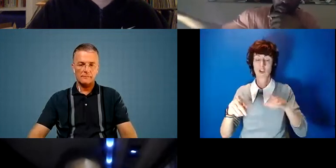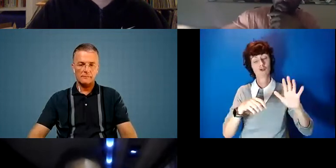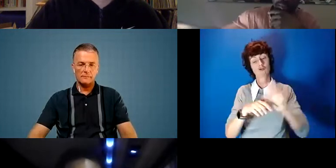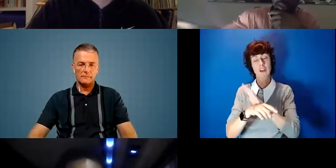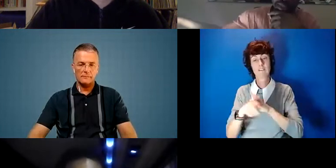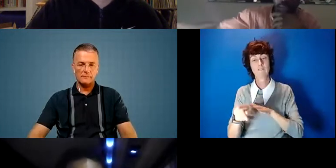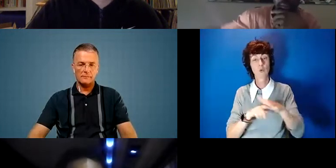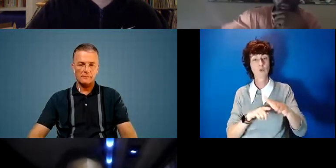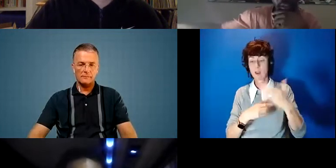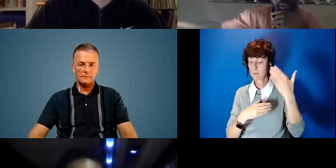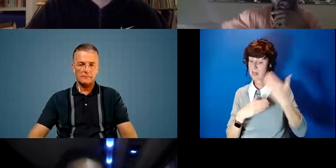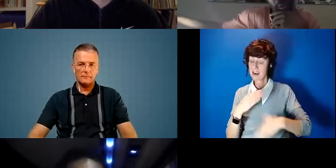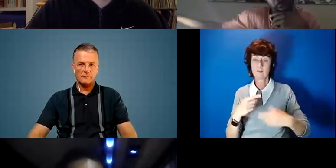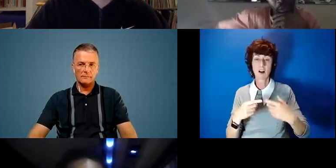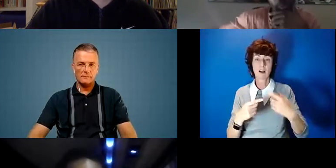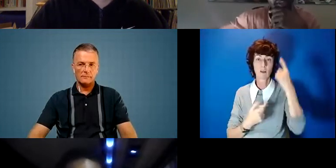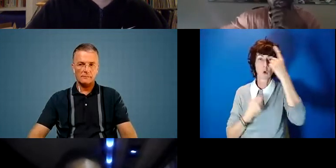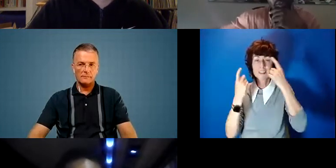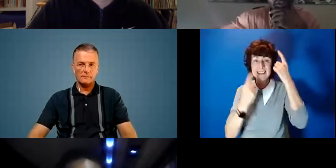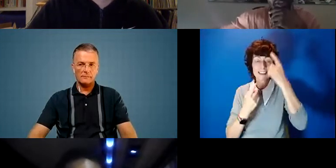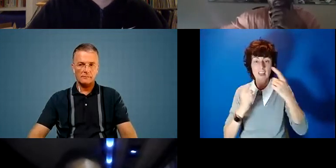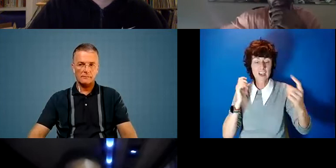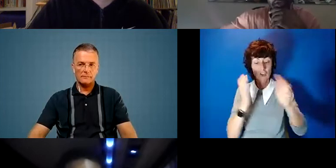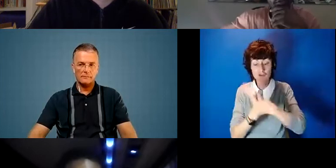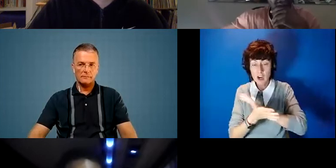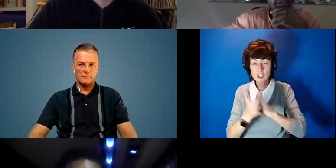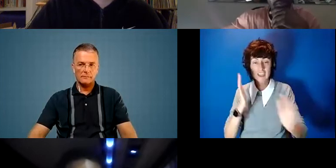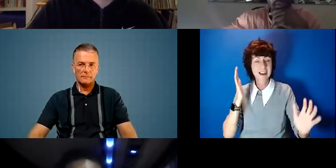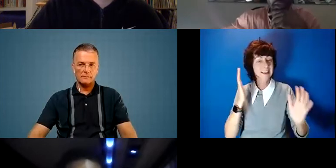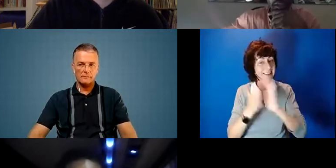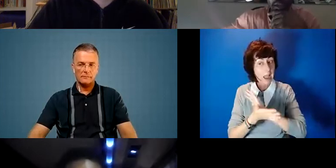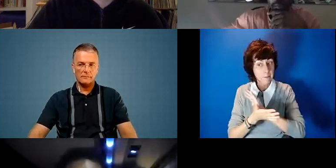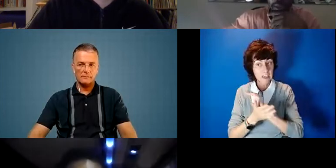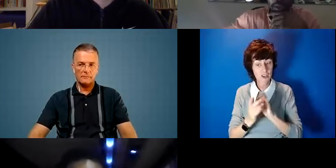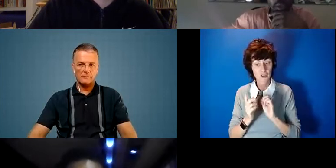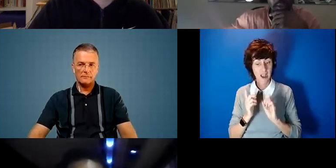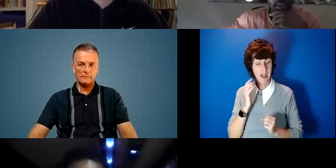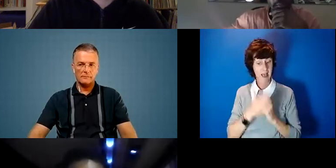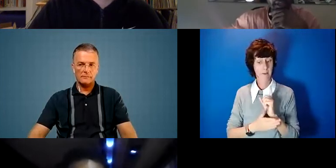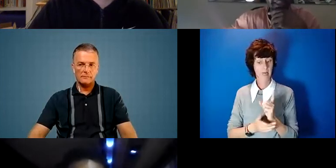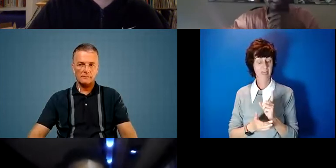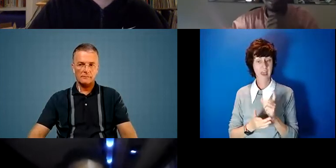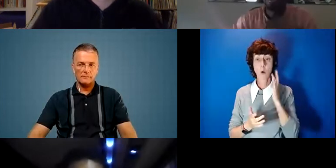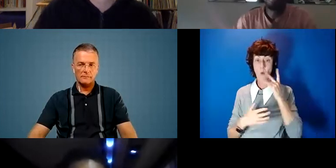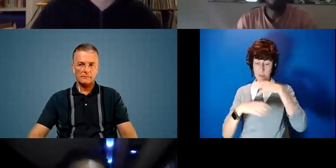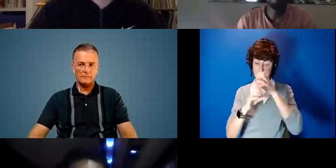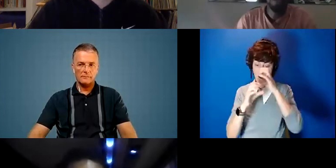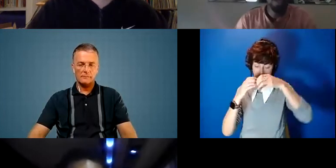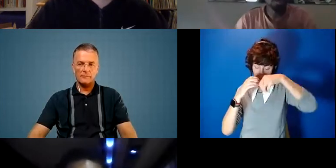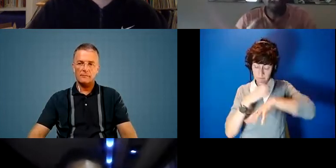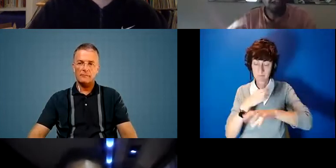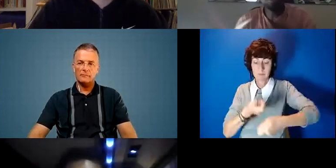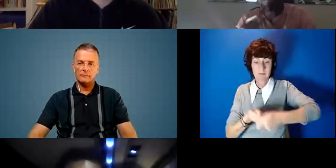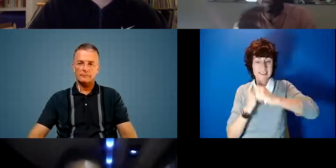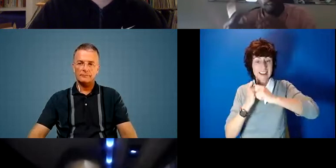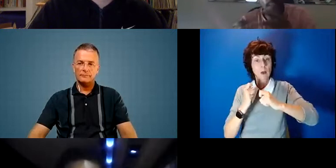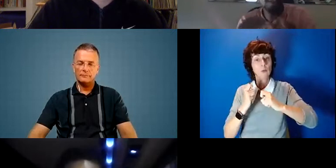the displacement that's happening down where these with these products are being are being extracted and mined. So